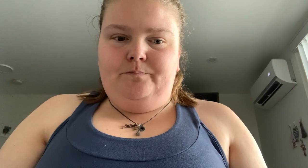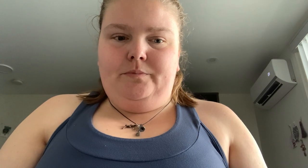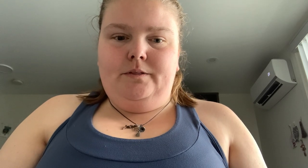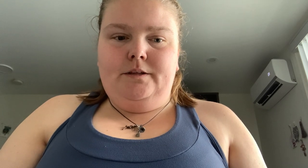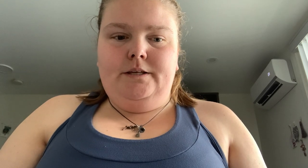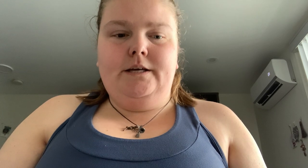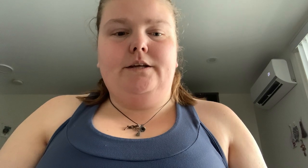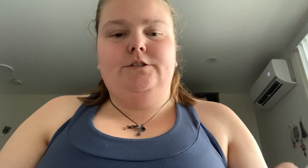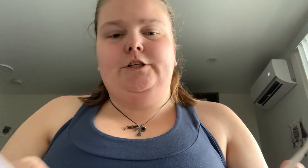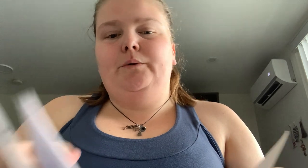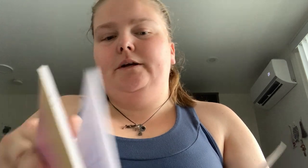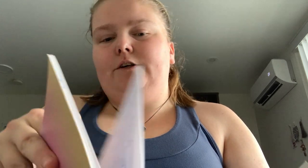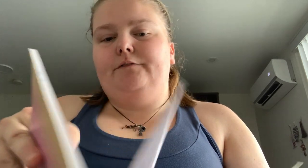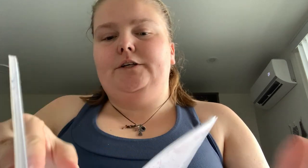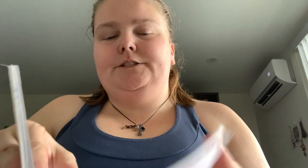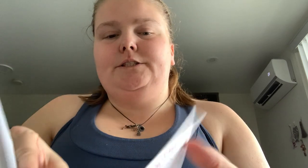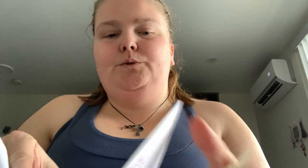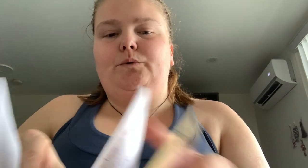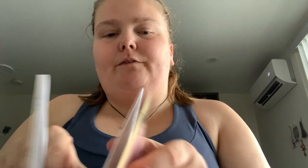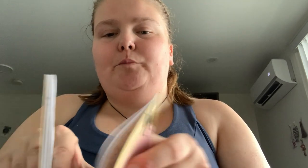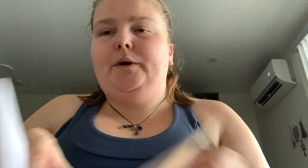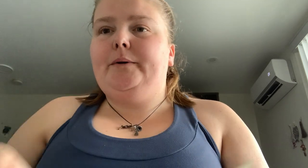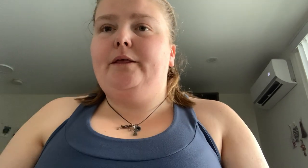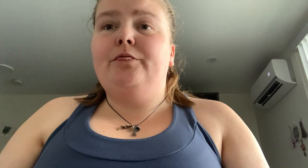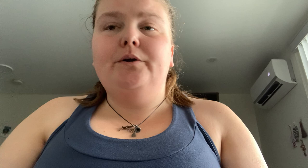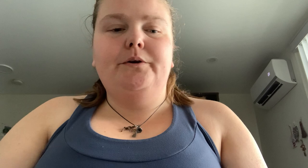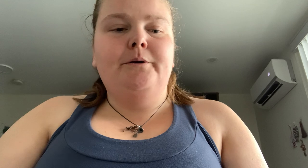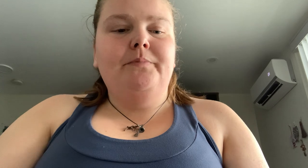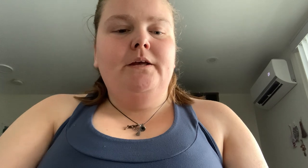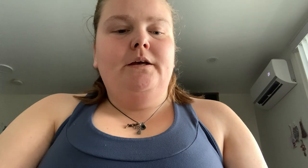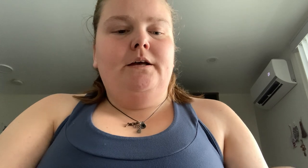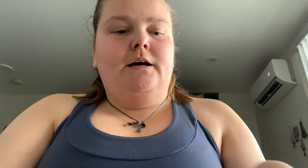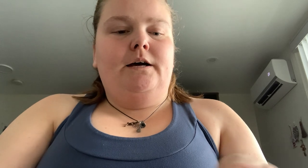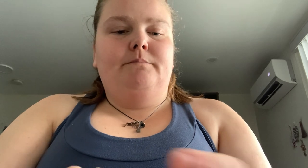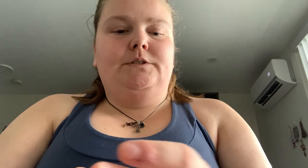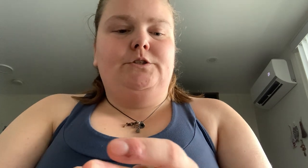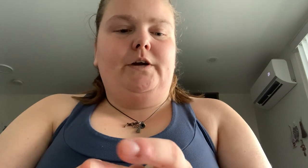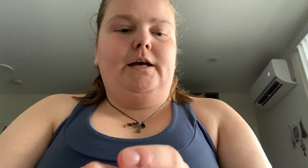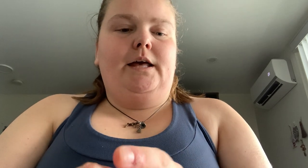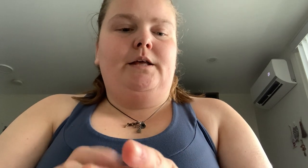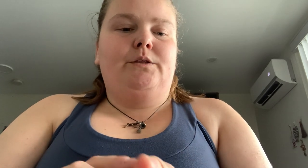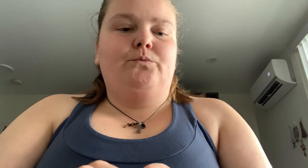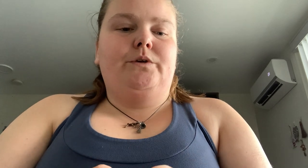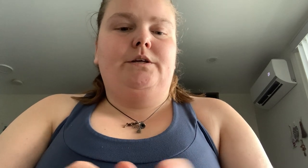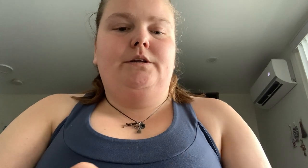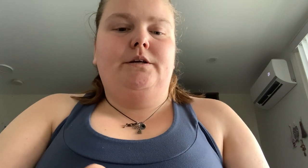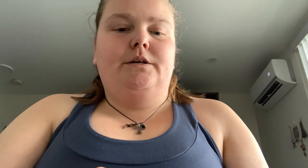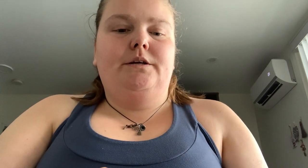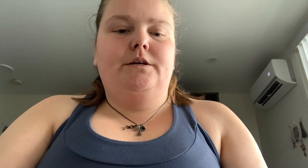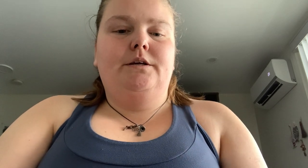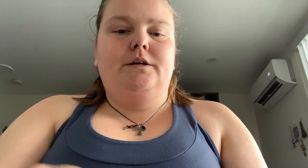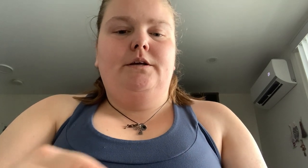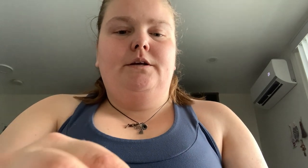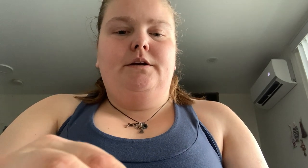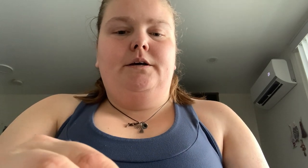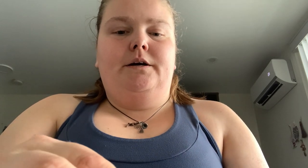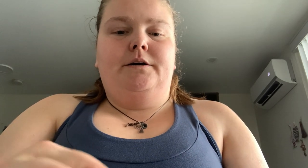Yeah, January 31st to February 3rd, um, to try and read, um,